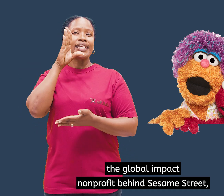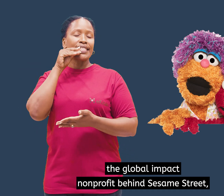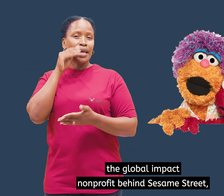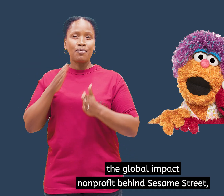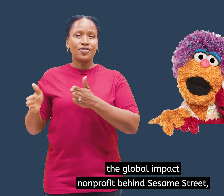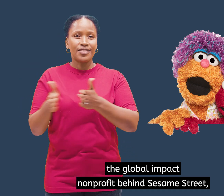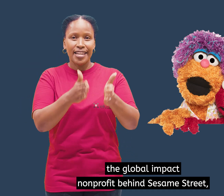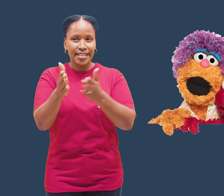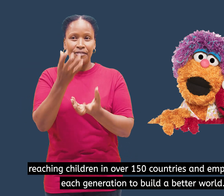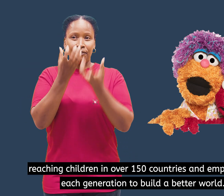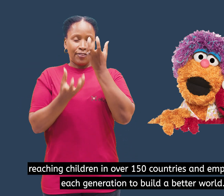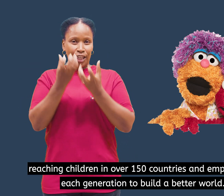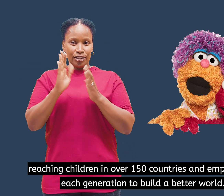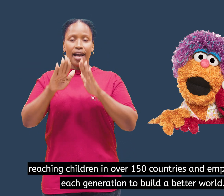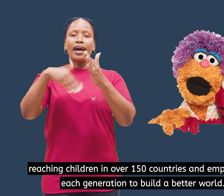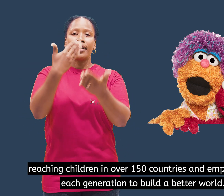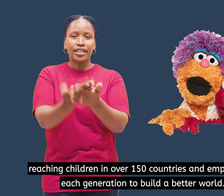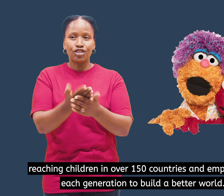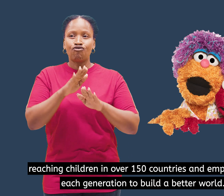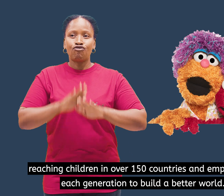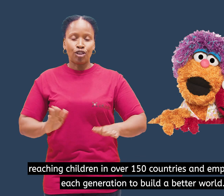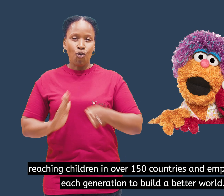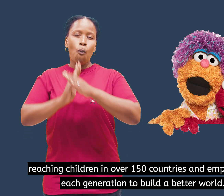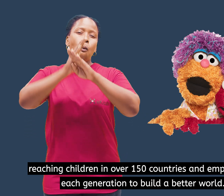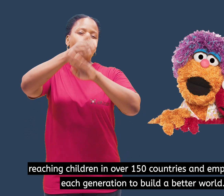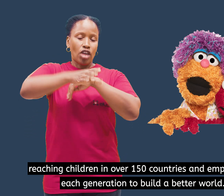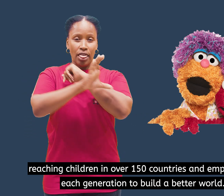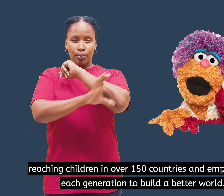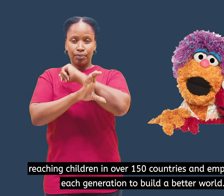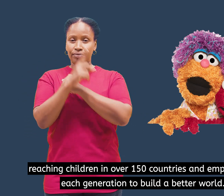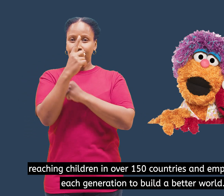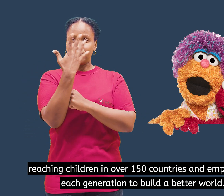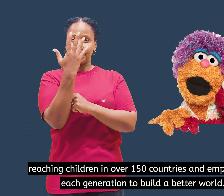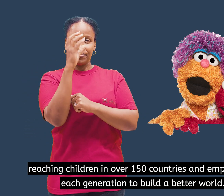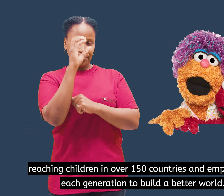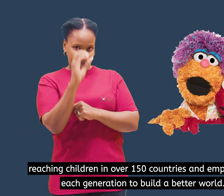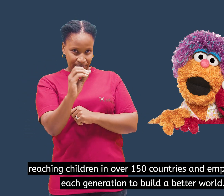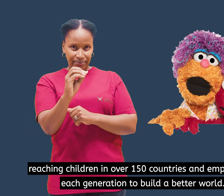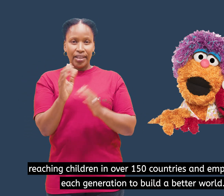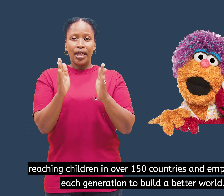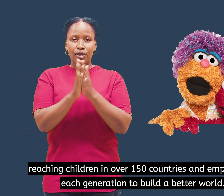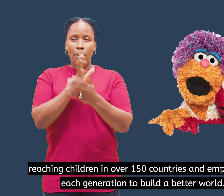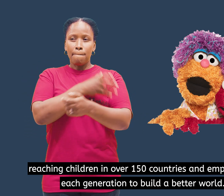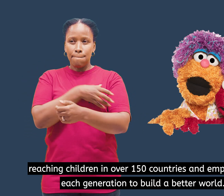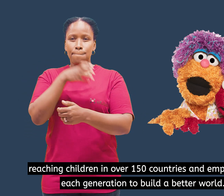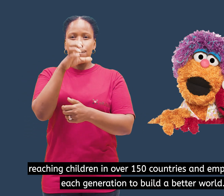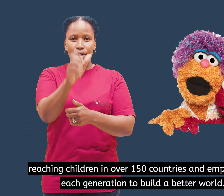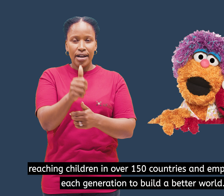reaching children in over 150 countries and empowering